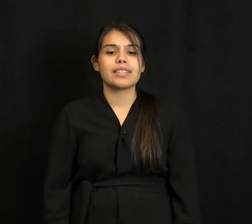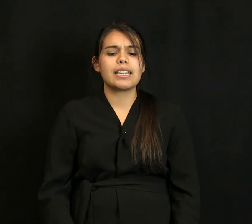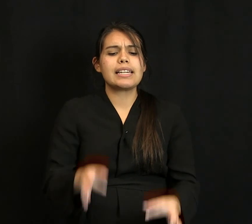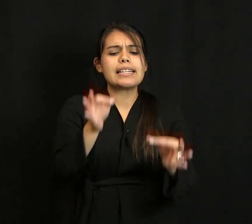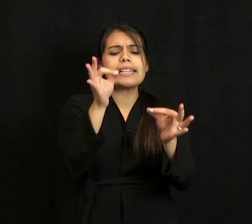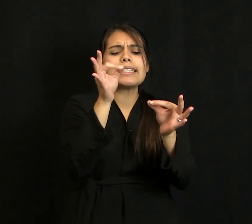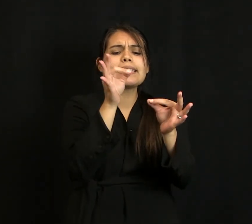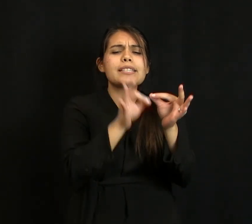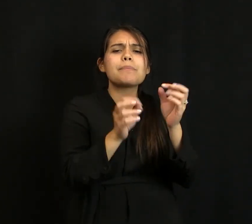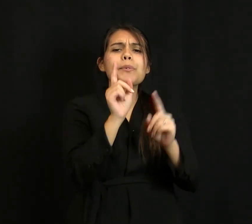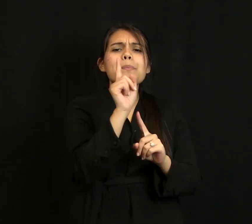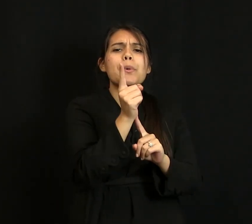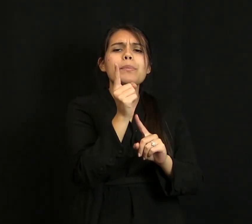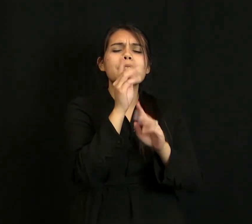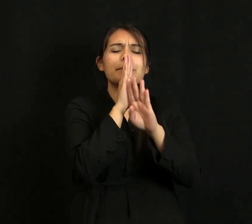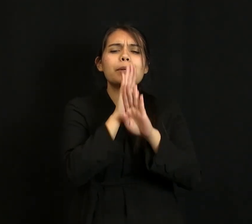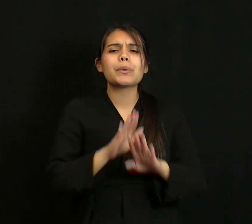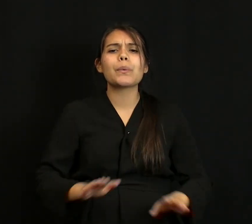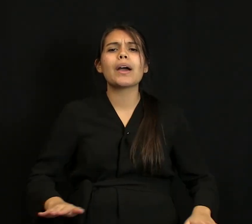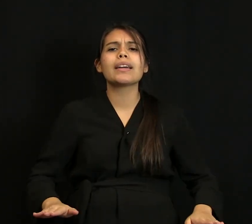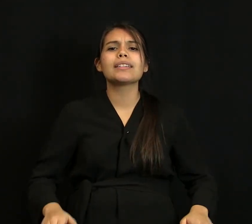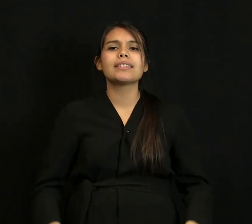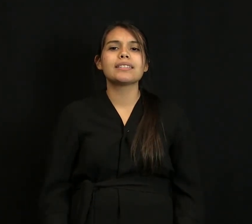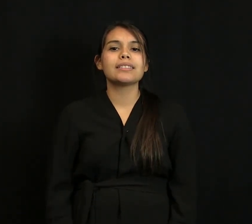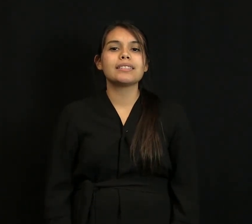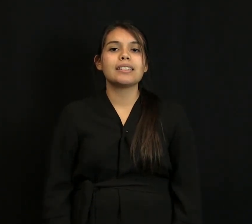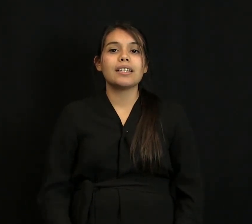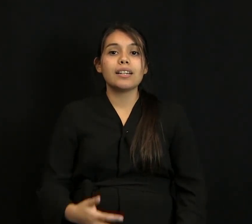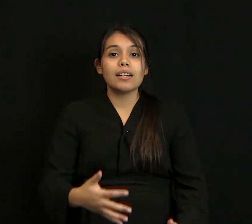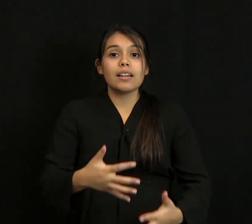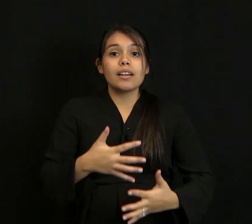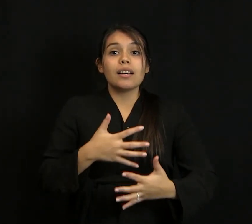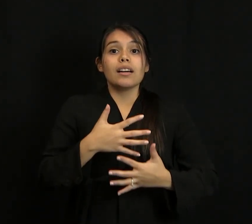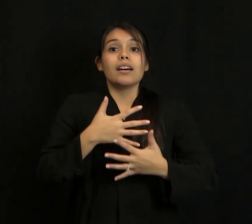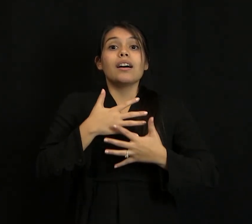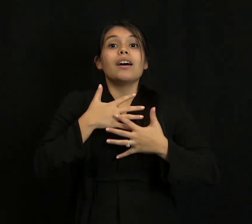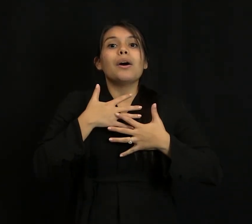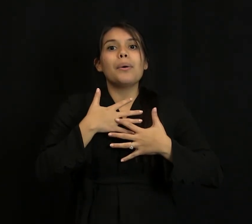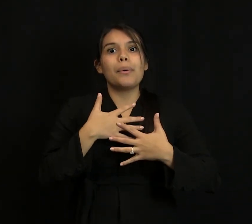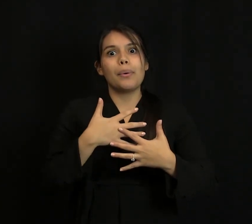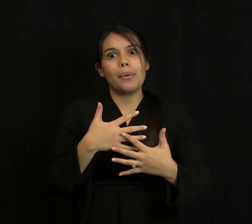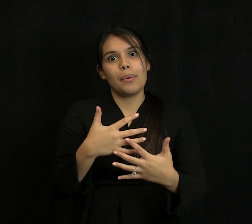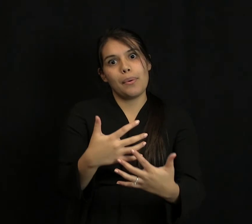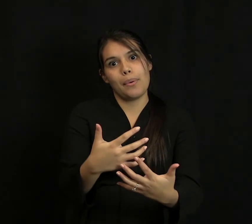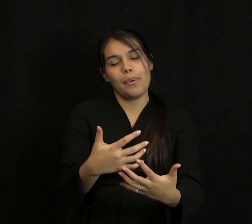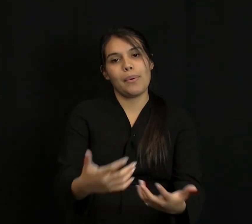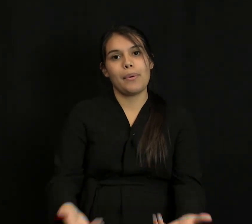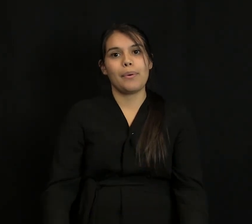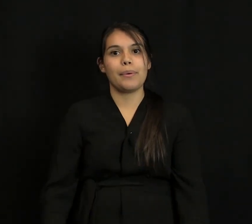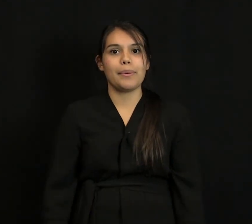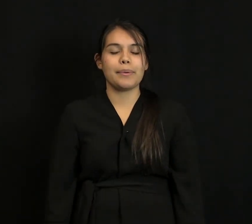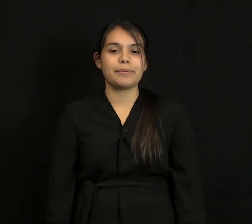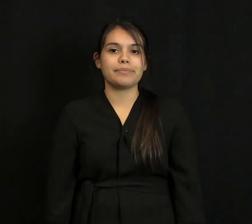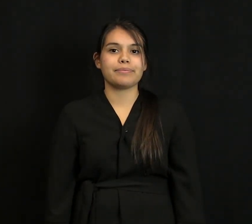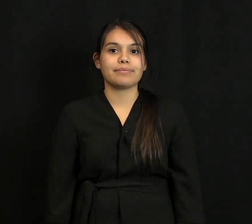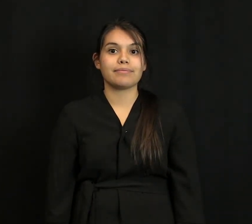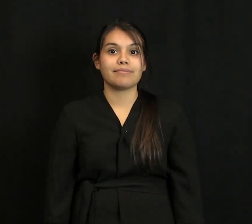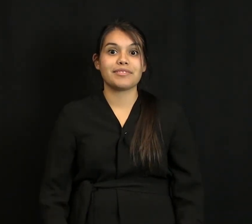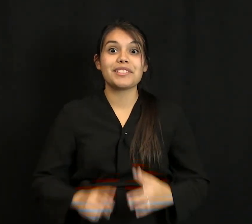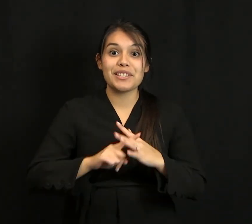I found simple moments to be quiet. I breathed in. I breathed out. I even started